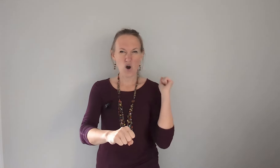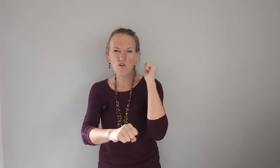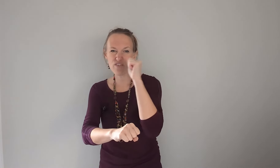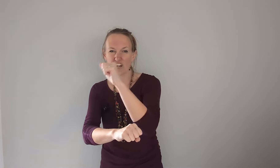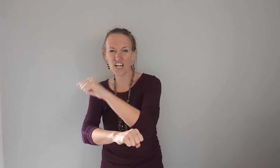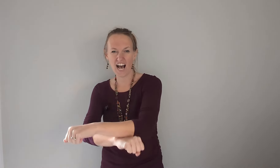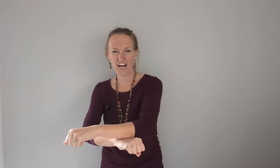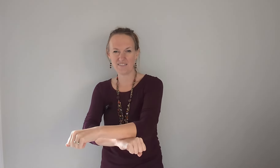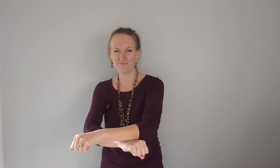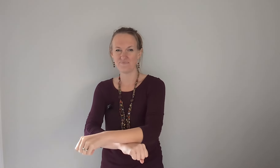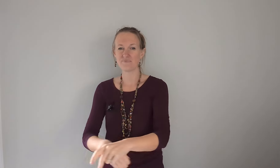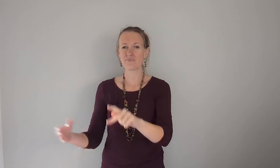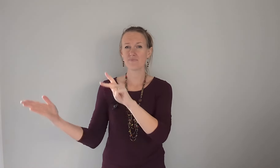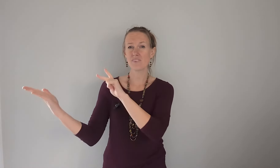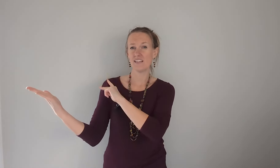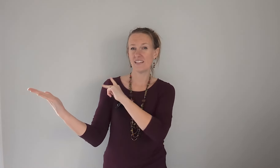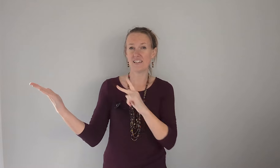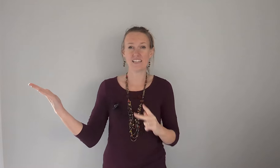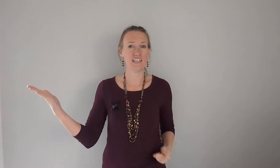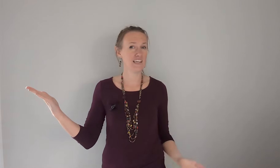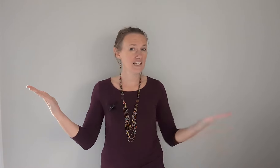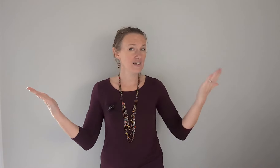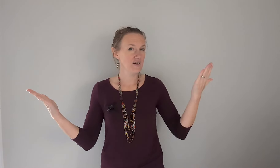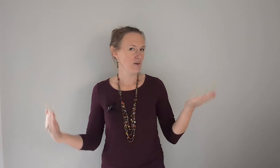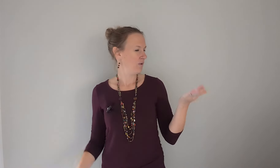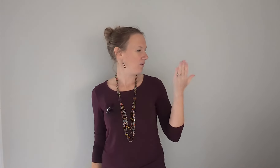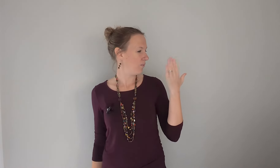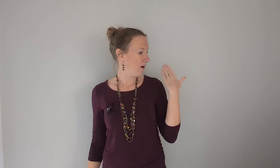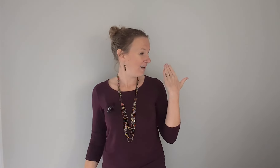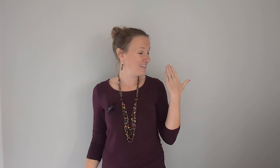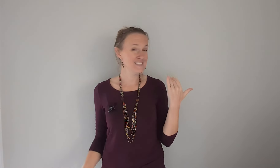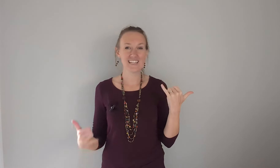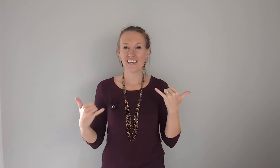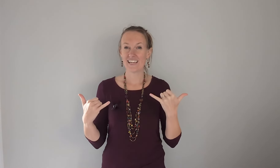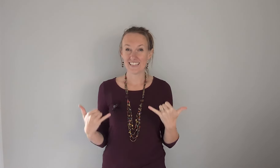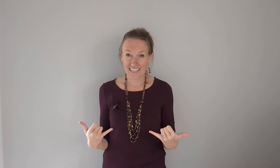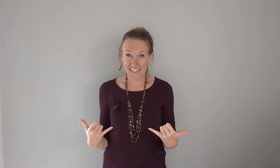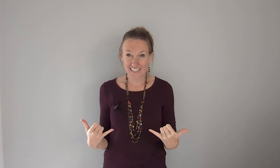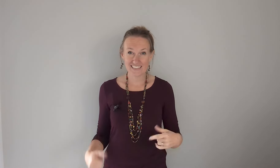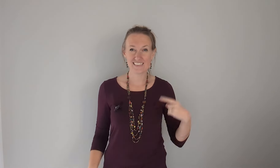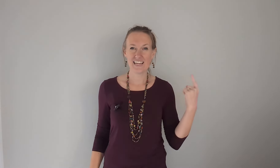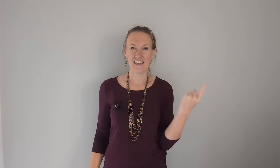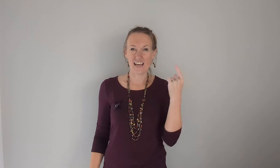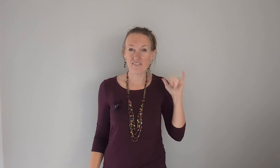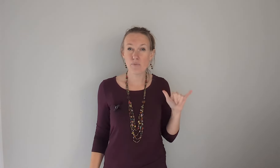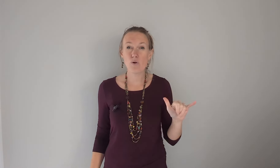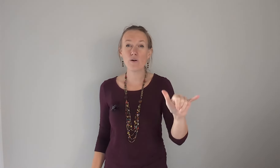overcome the king who was and is and evermore